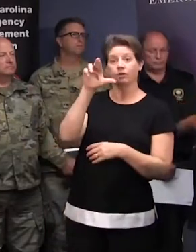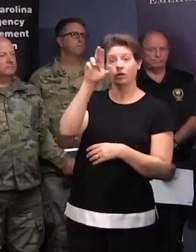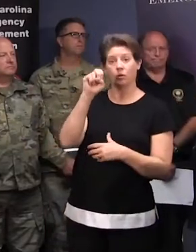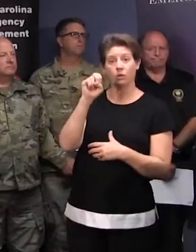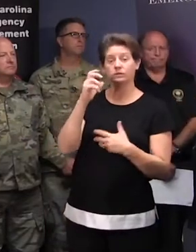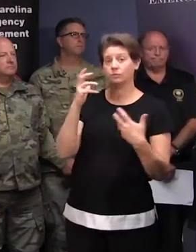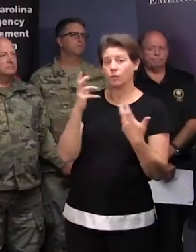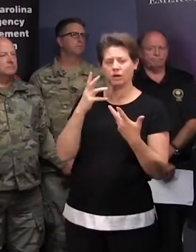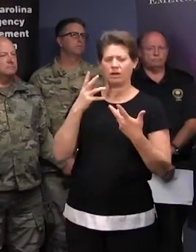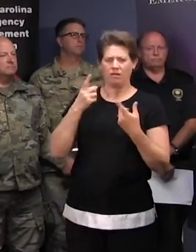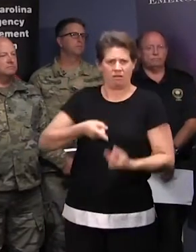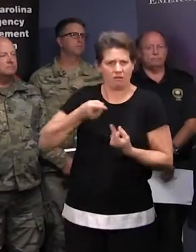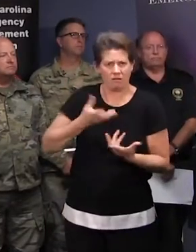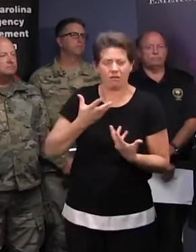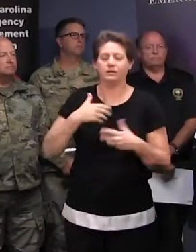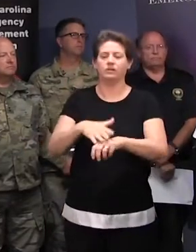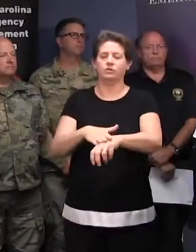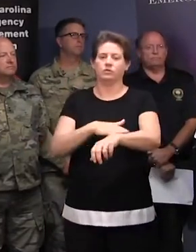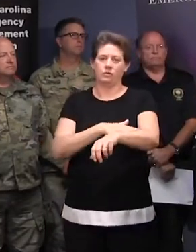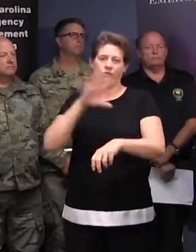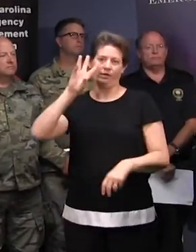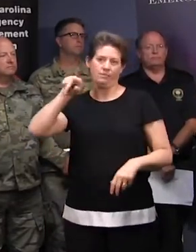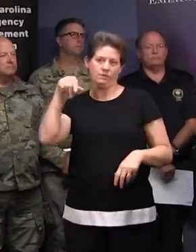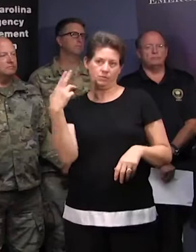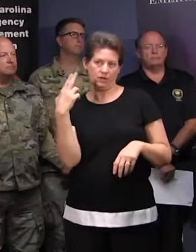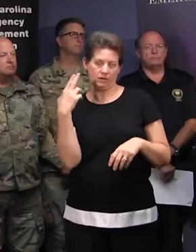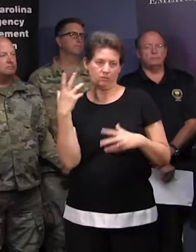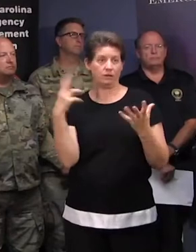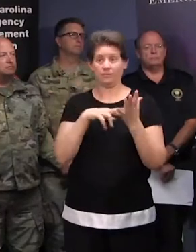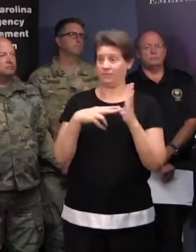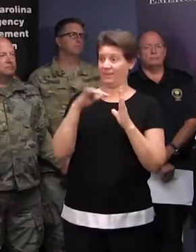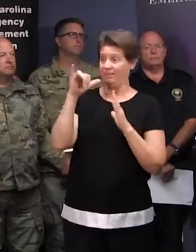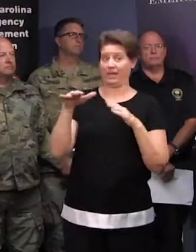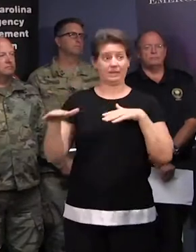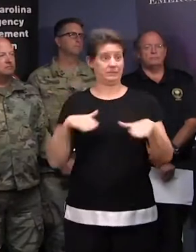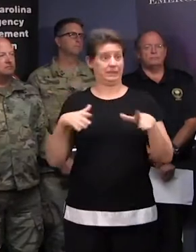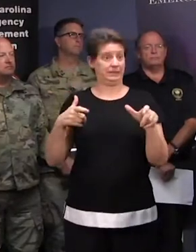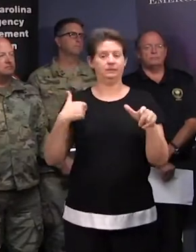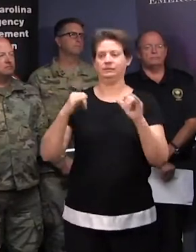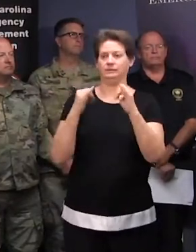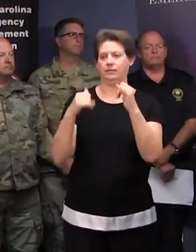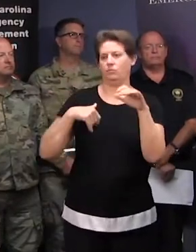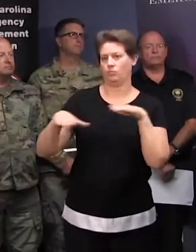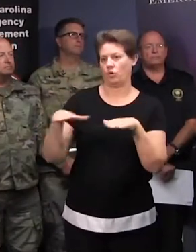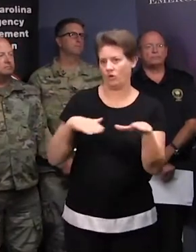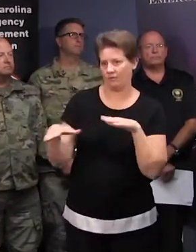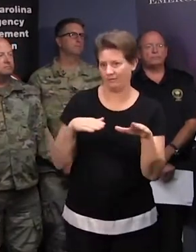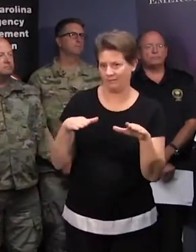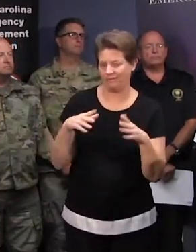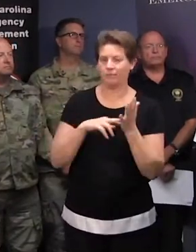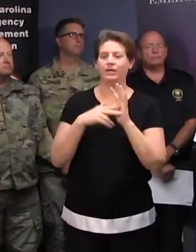5 miles an hour, which is only a little faster than the average walking speed of a person. This means we're in for long-duration impacts,